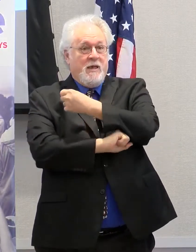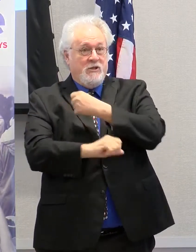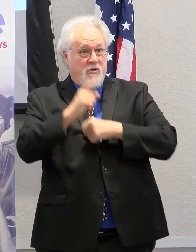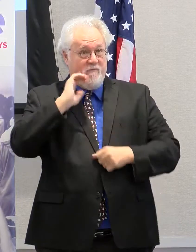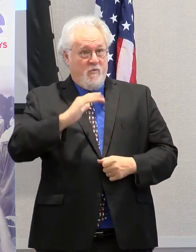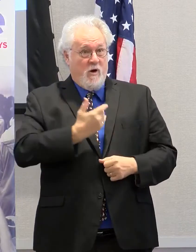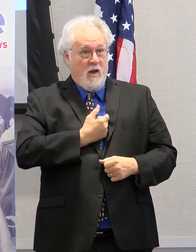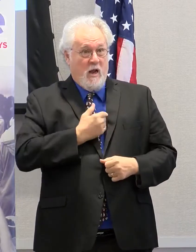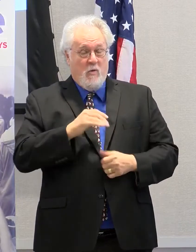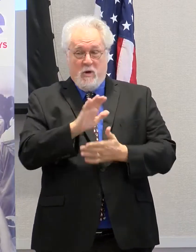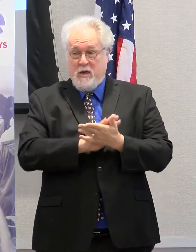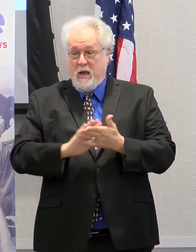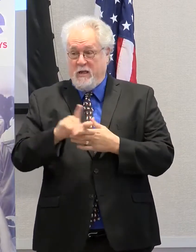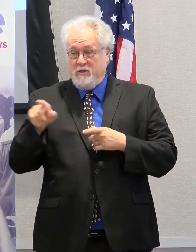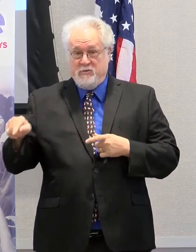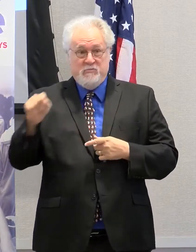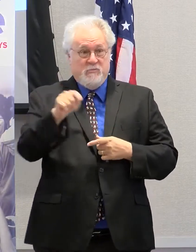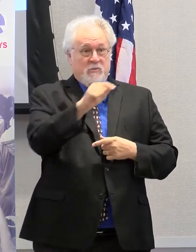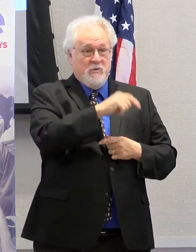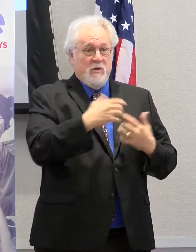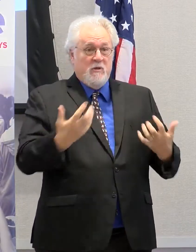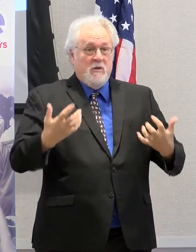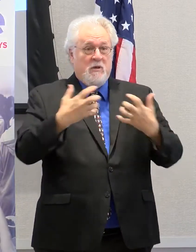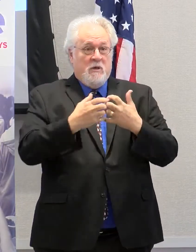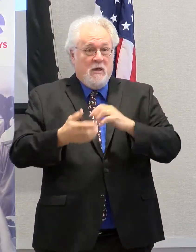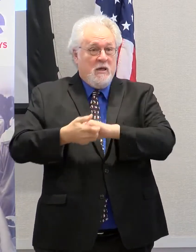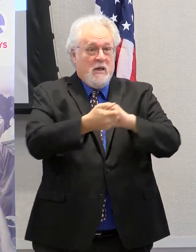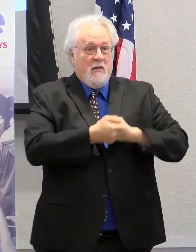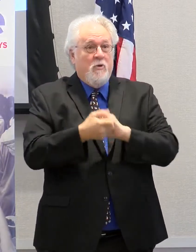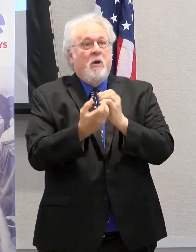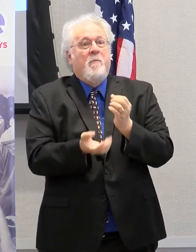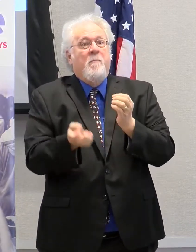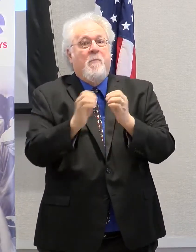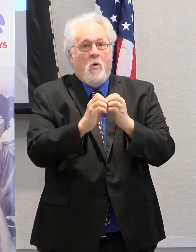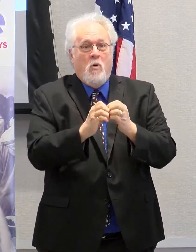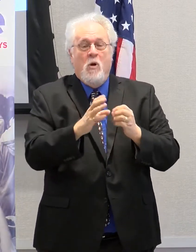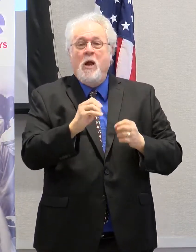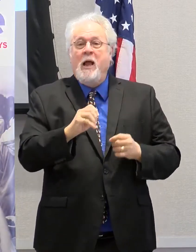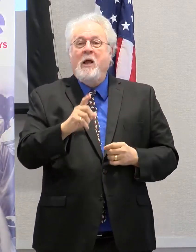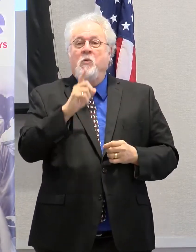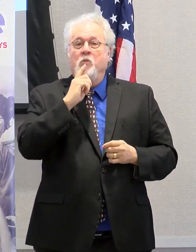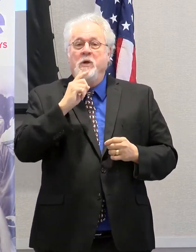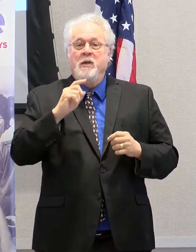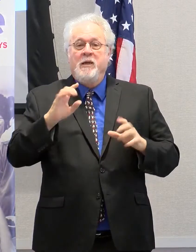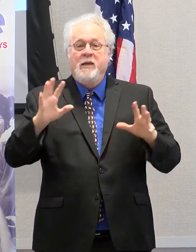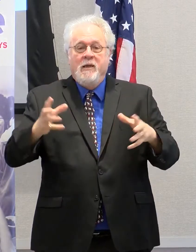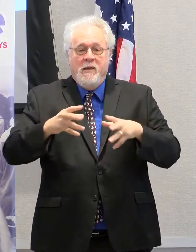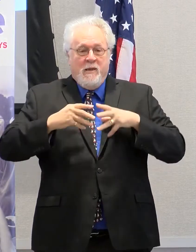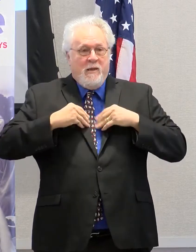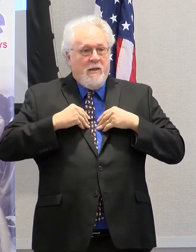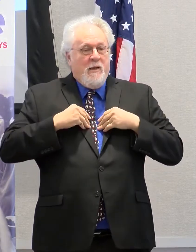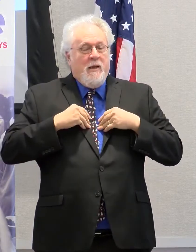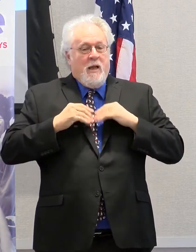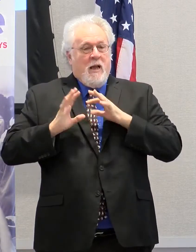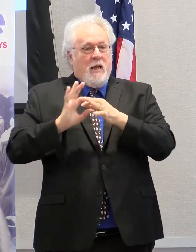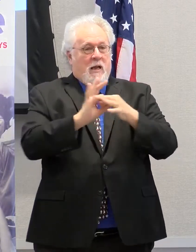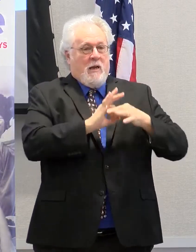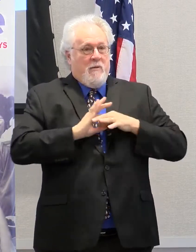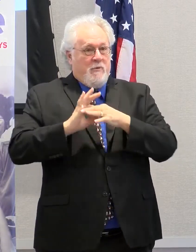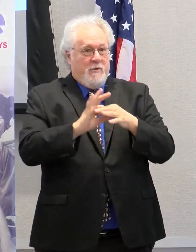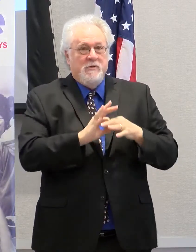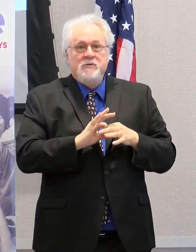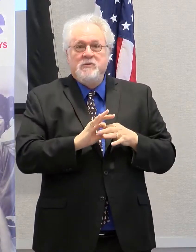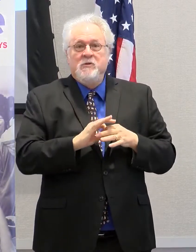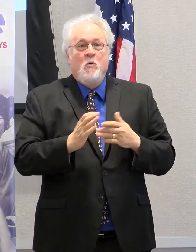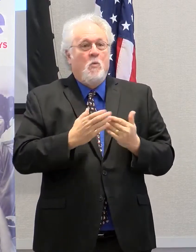our campuses to collaborate even more and to really embrace the notion of collaboration in whatever